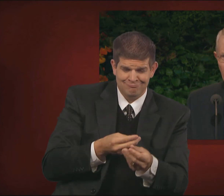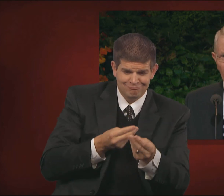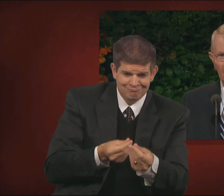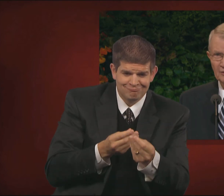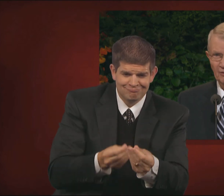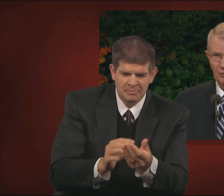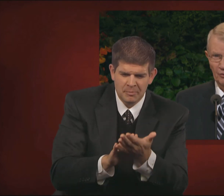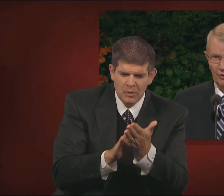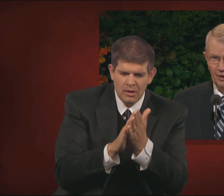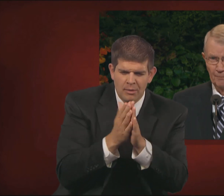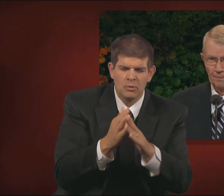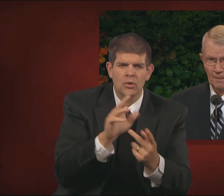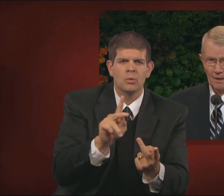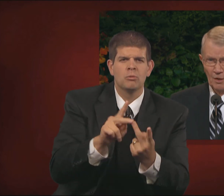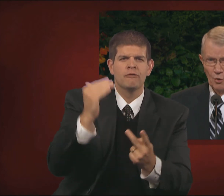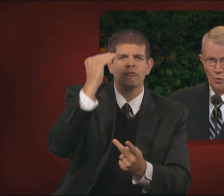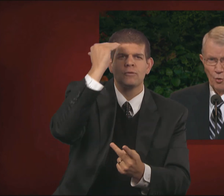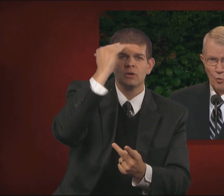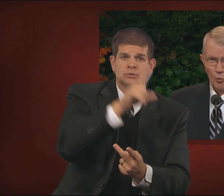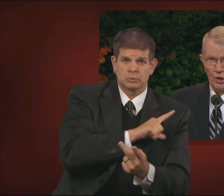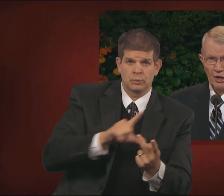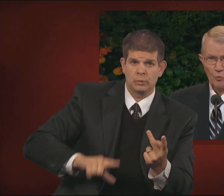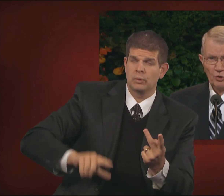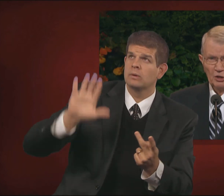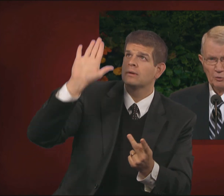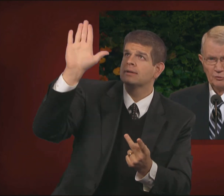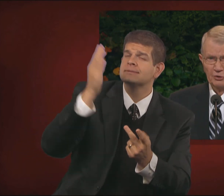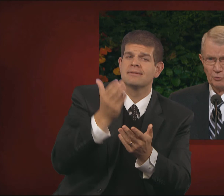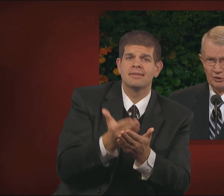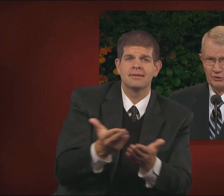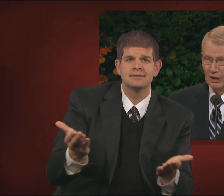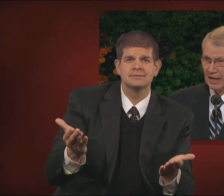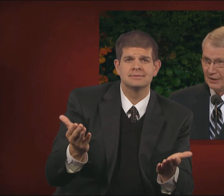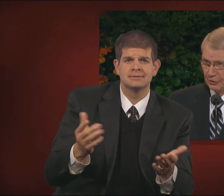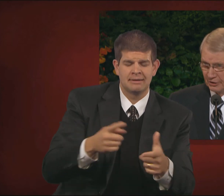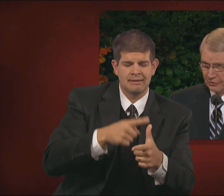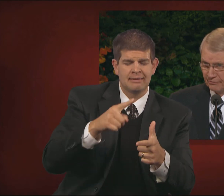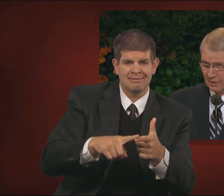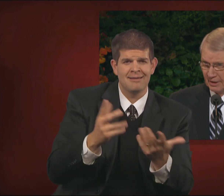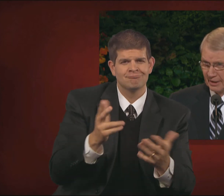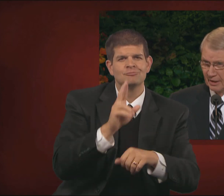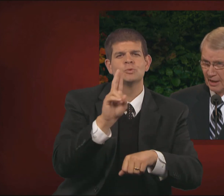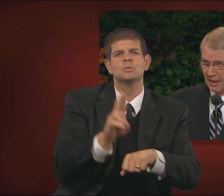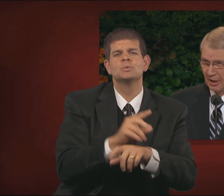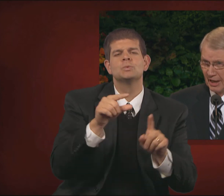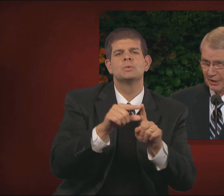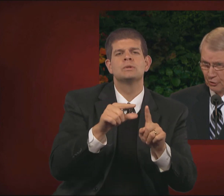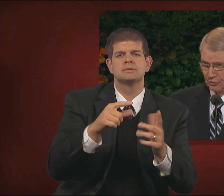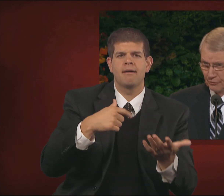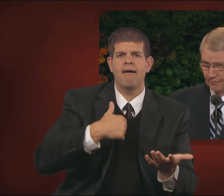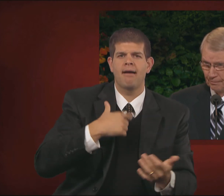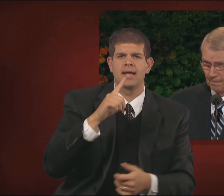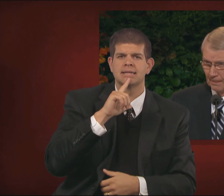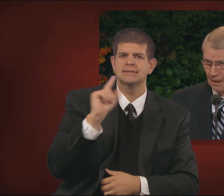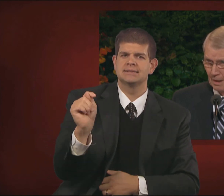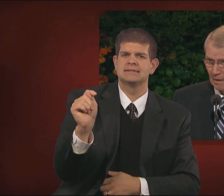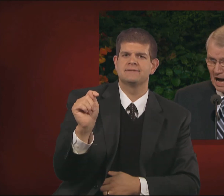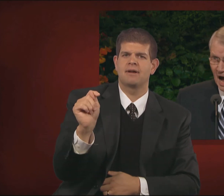knowledge of the things of the Lord, then we use the words, I testify and I know.